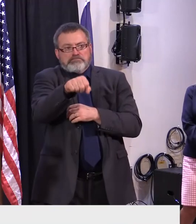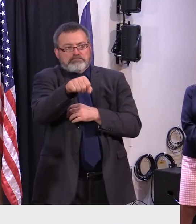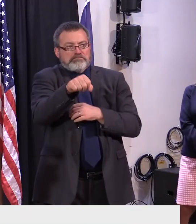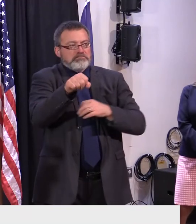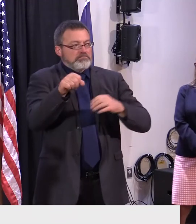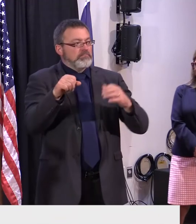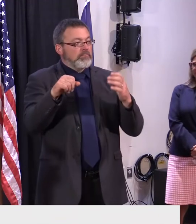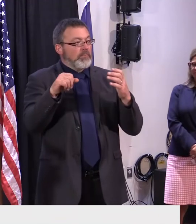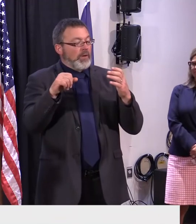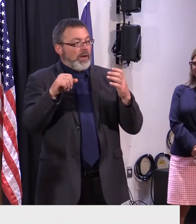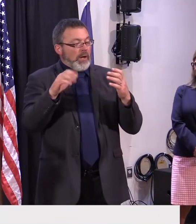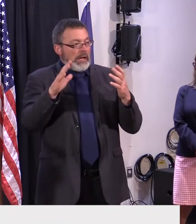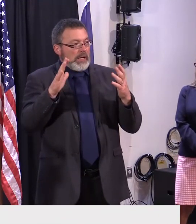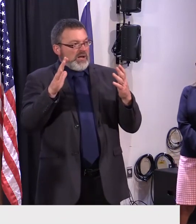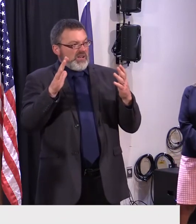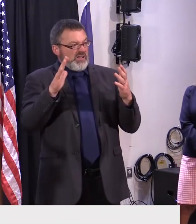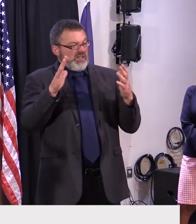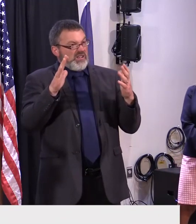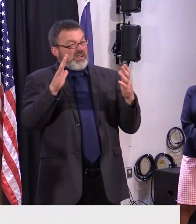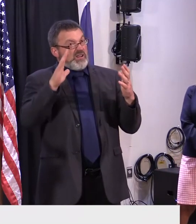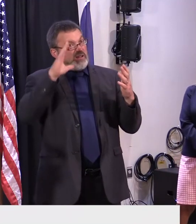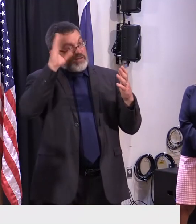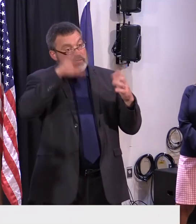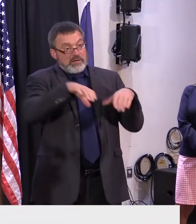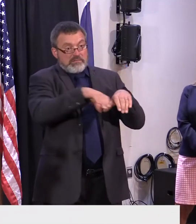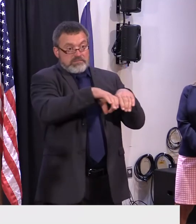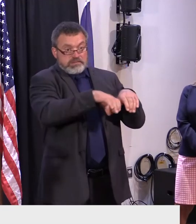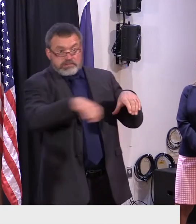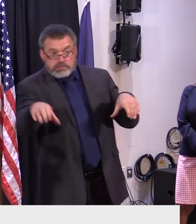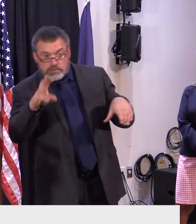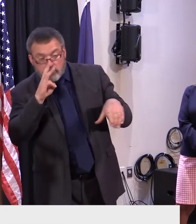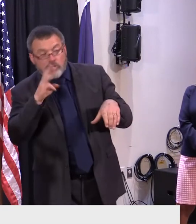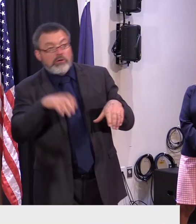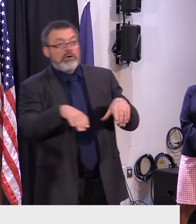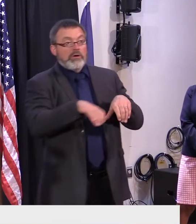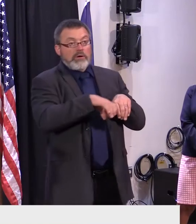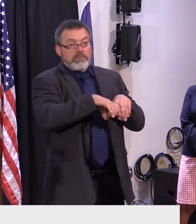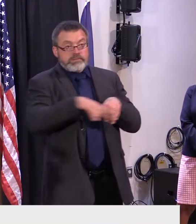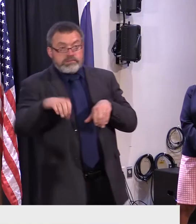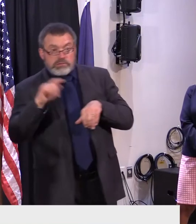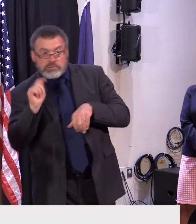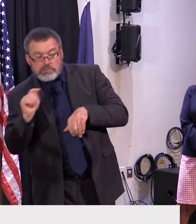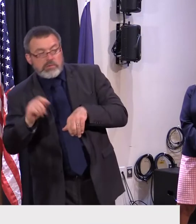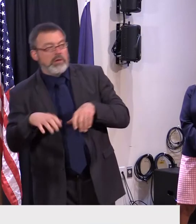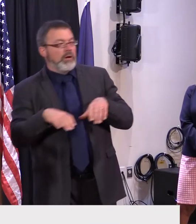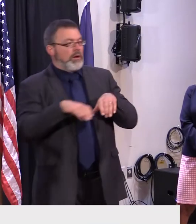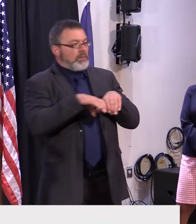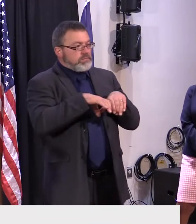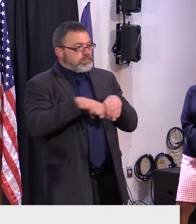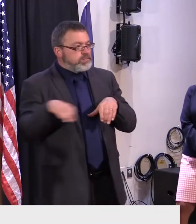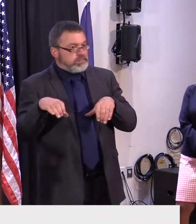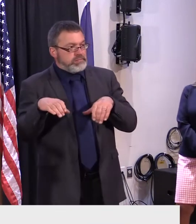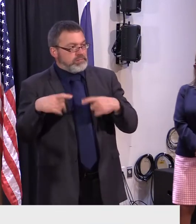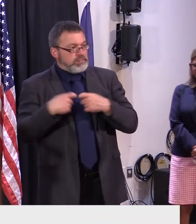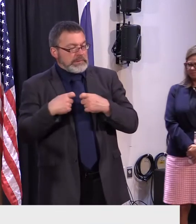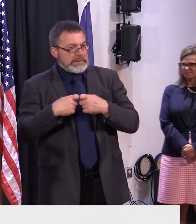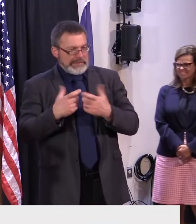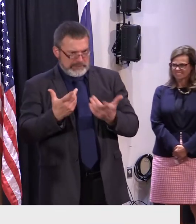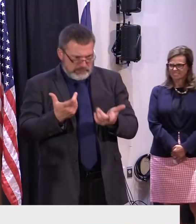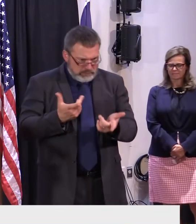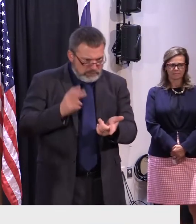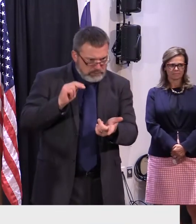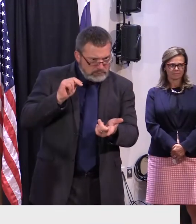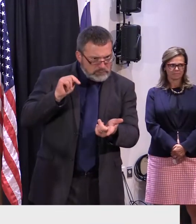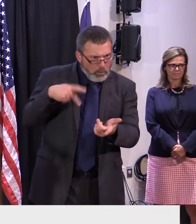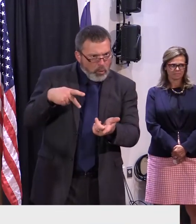water sewer and stormwater infrastructure at the uh at the airport in newport either i just don't know and maybe everything's